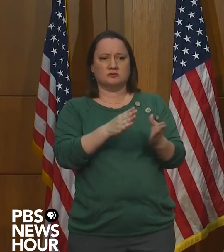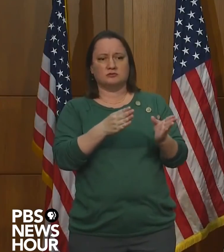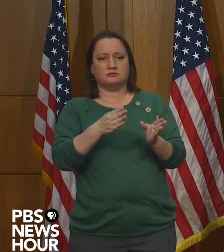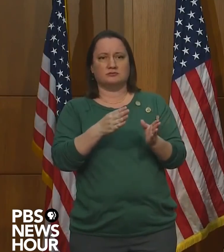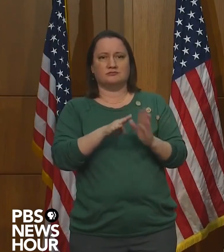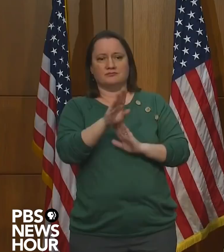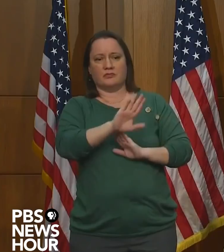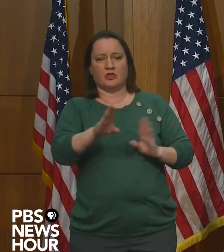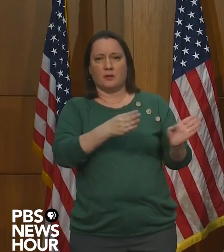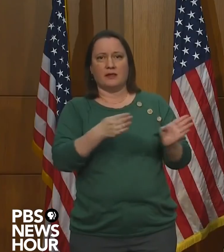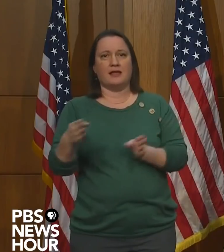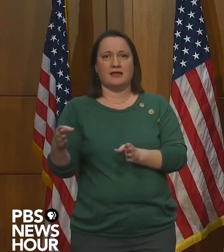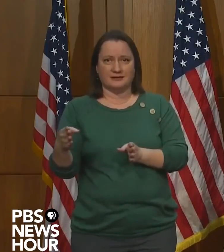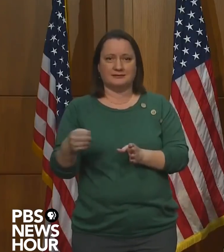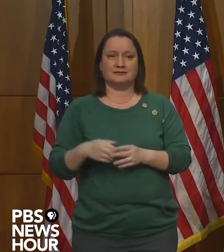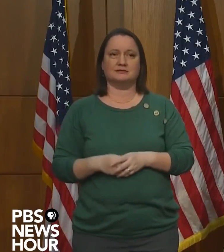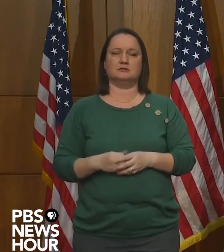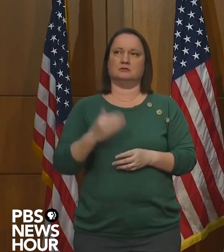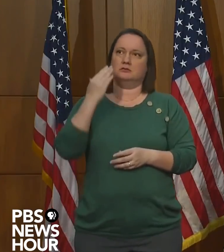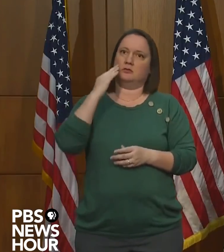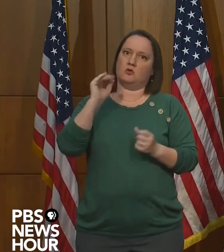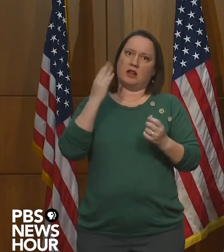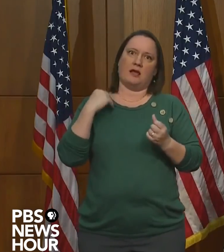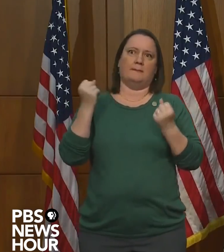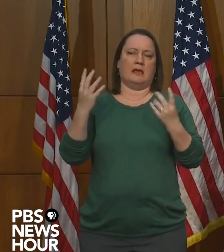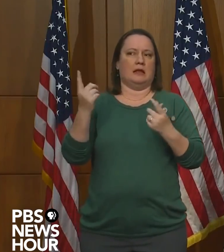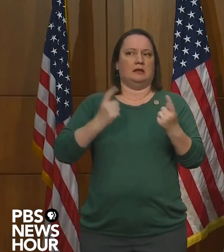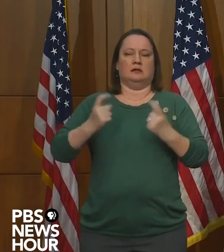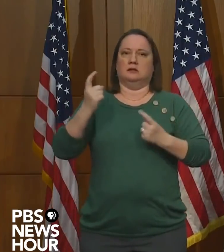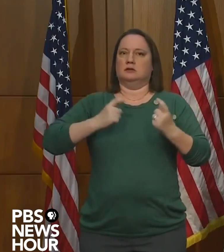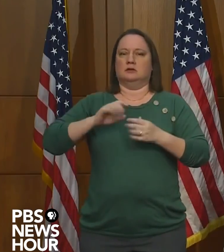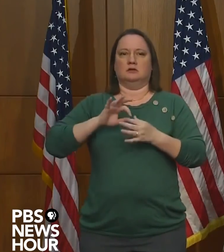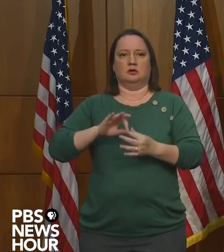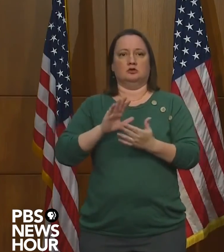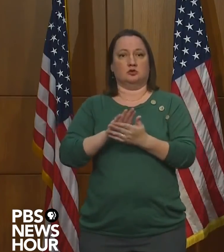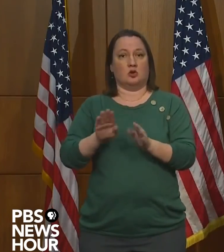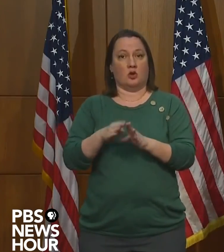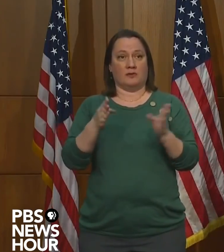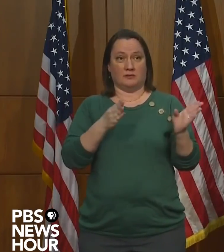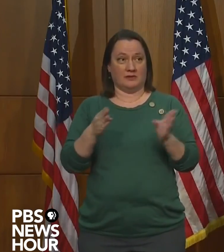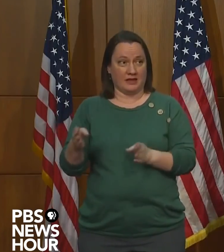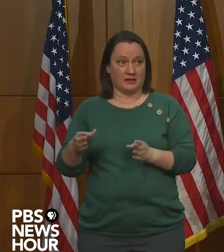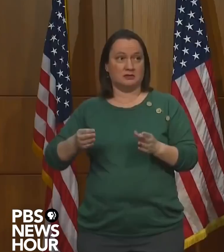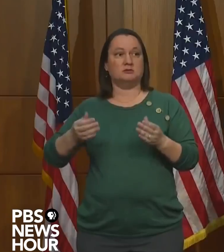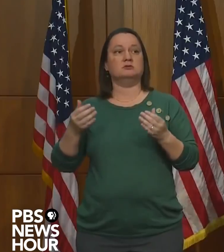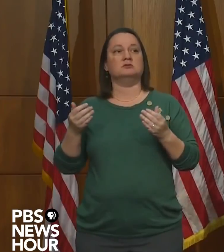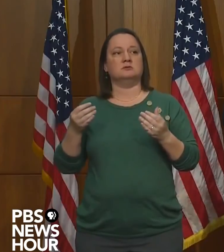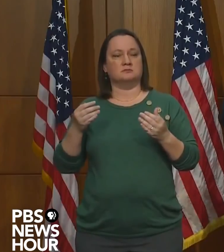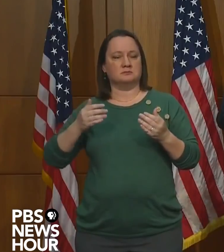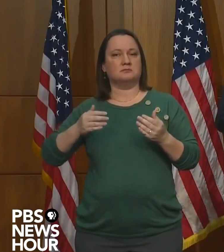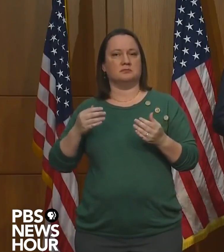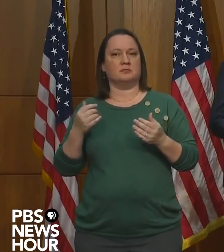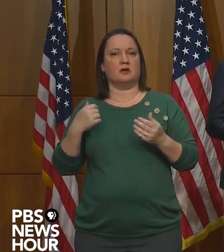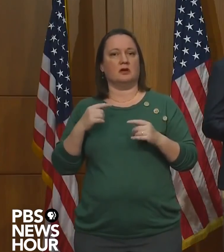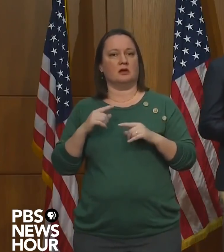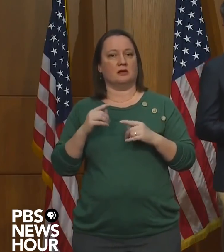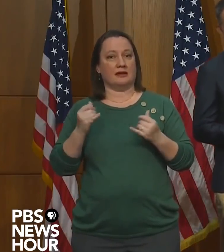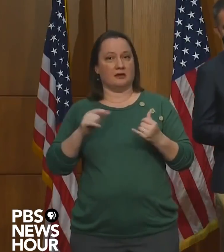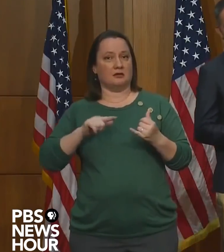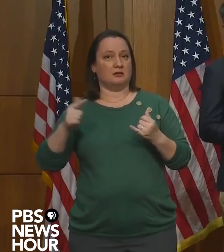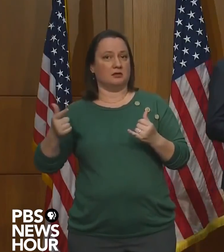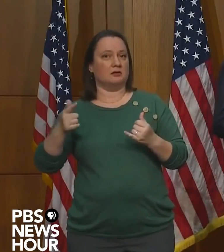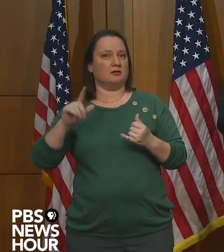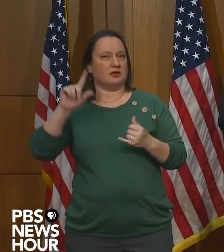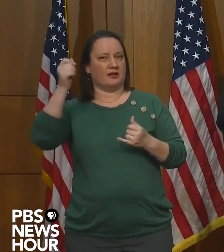plans. We know there will be lots and lots of questions on the school opening plans, and so with that, I'll turn it back to the governor. Also